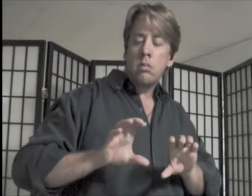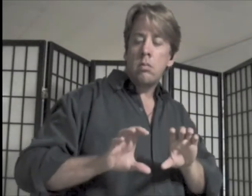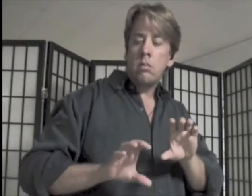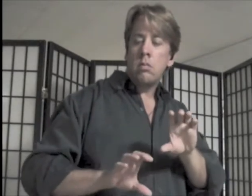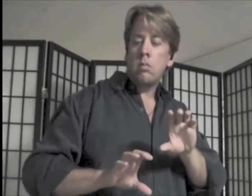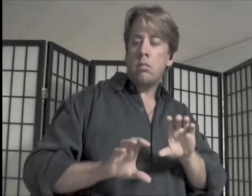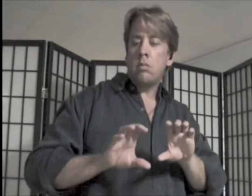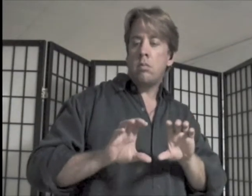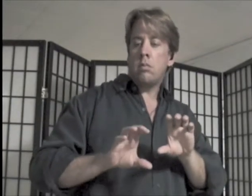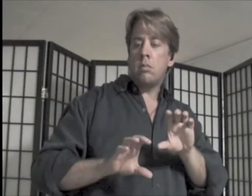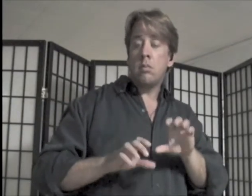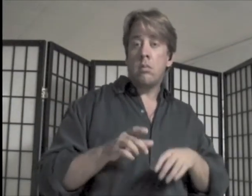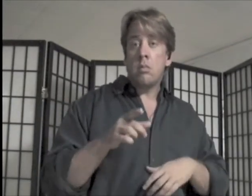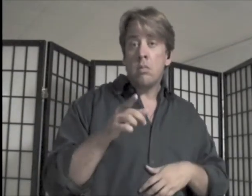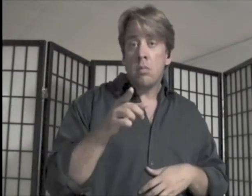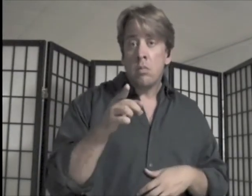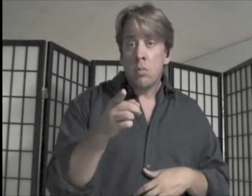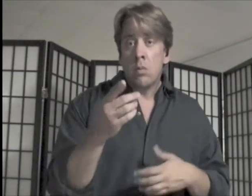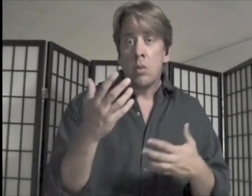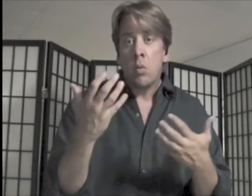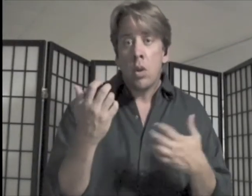You wanna make a memory